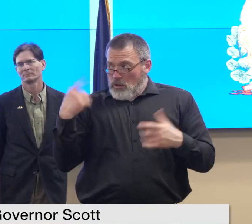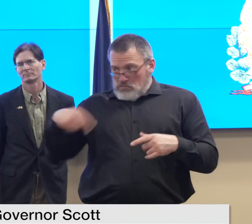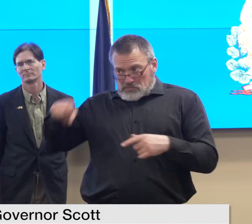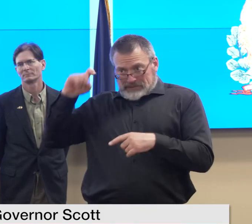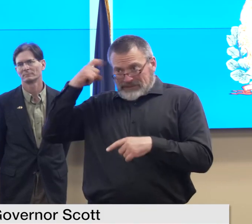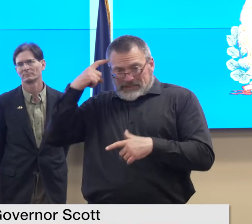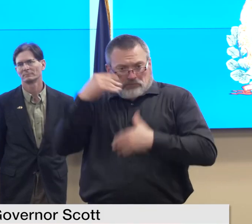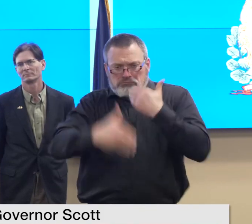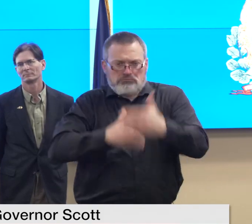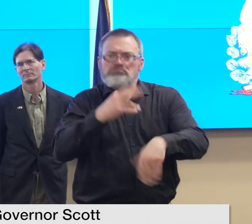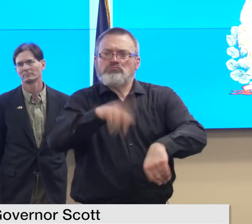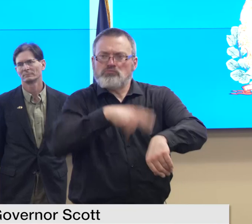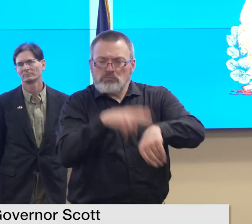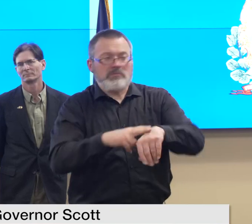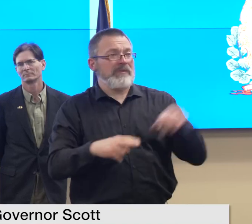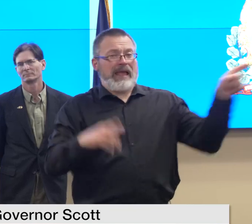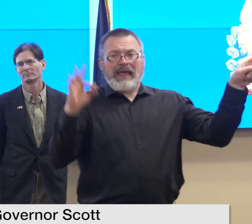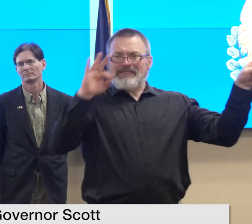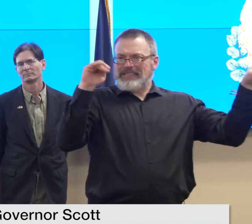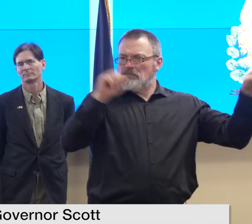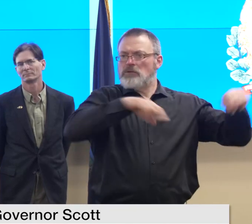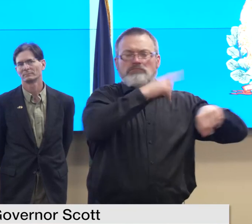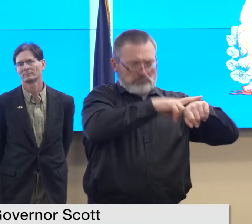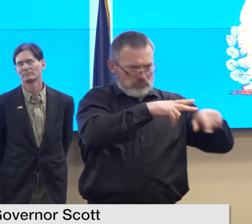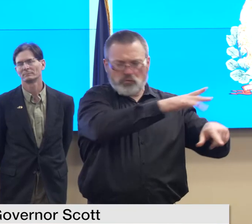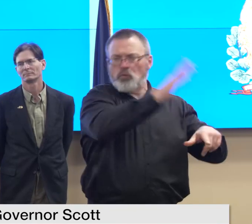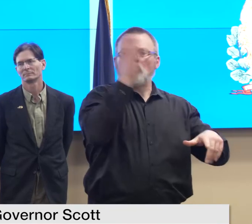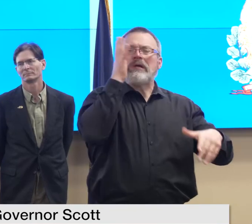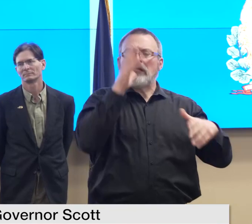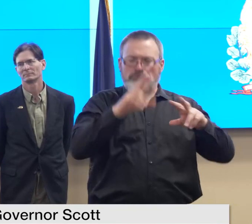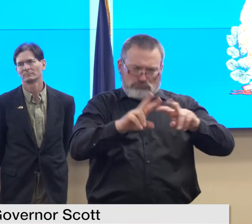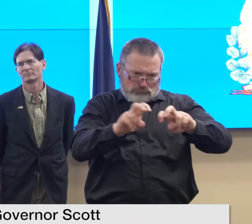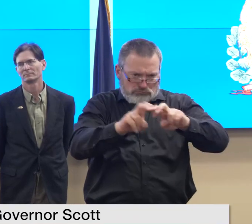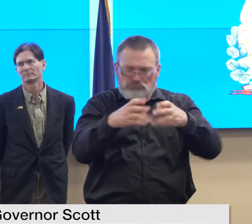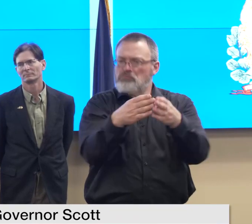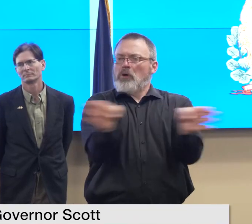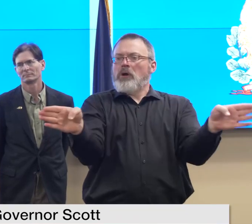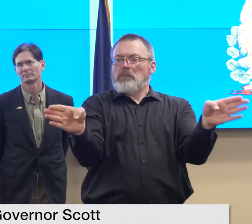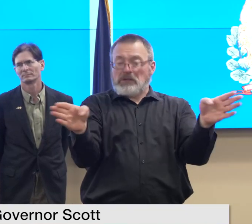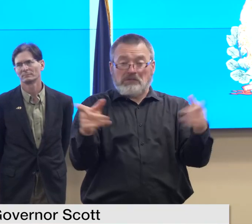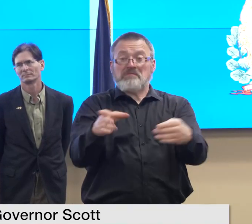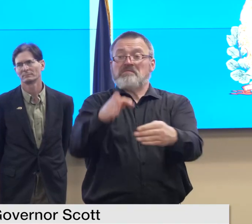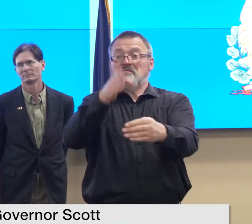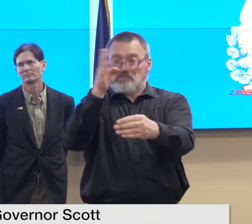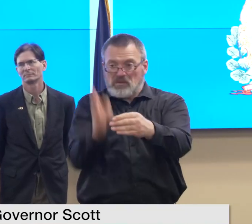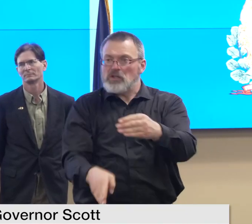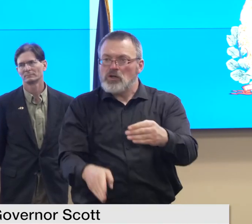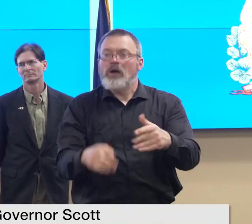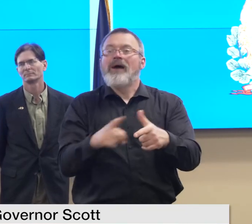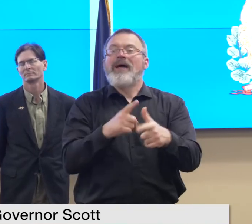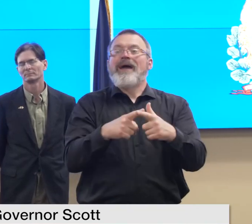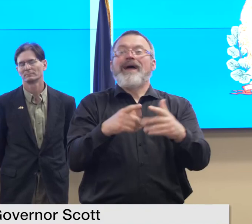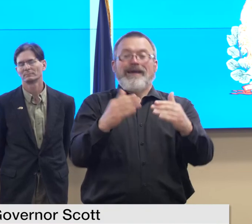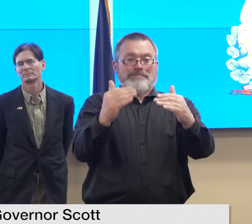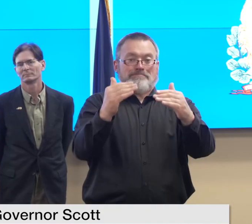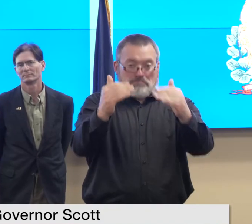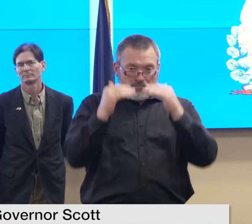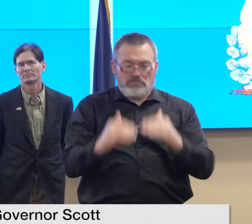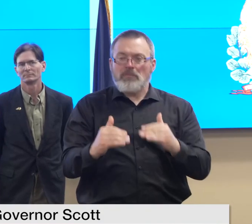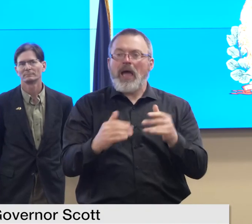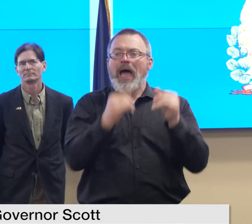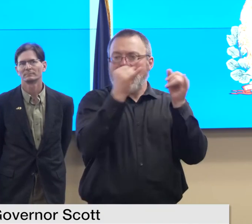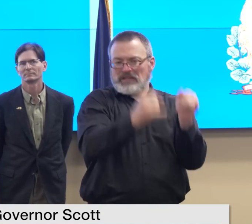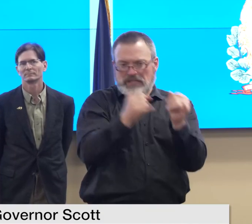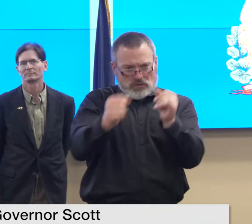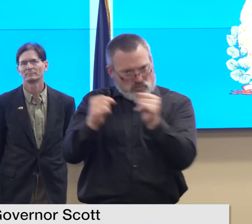they're going to finish their assessment we're told on monday and then start doing the individual assistance assessment